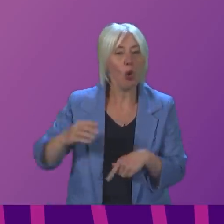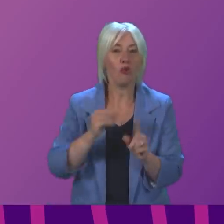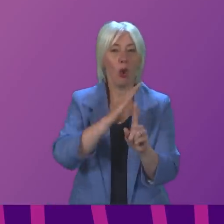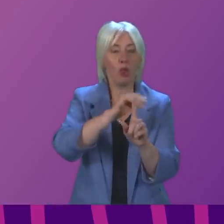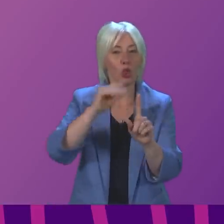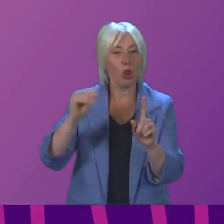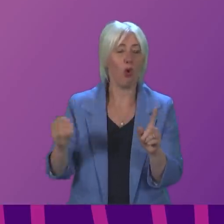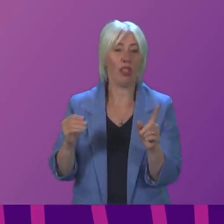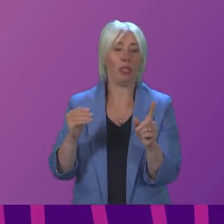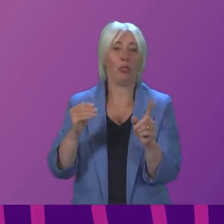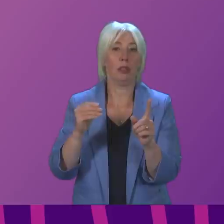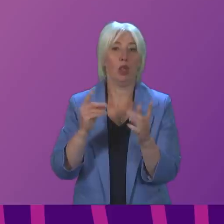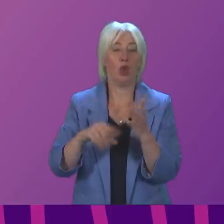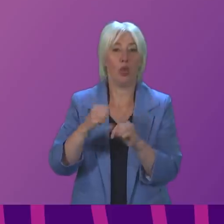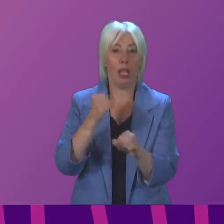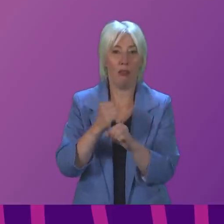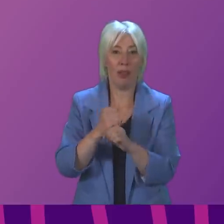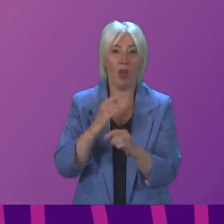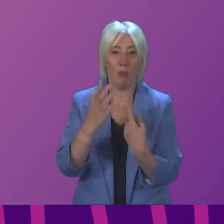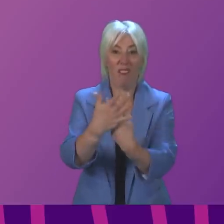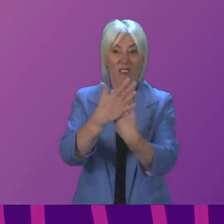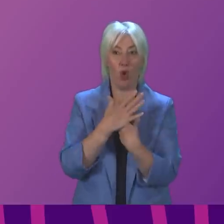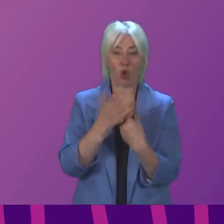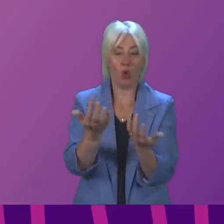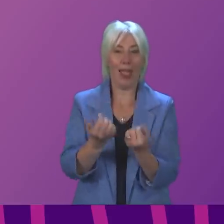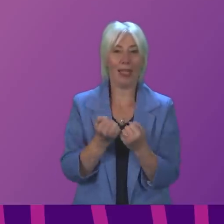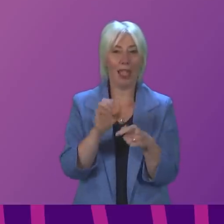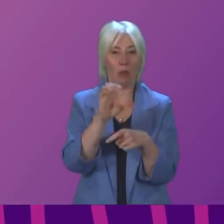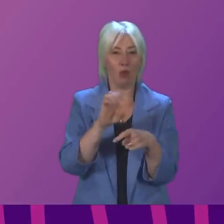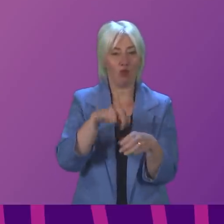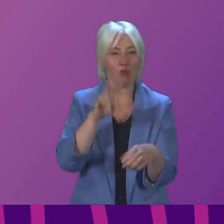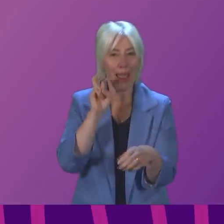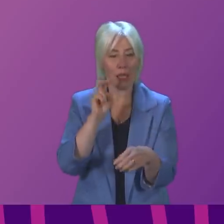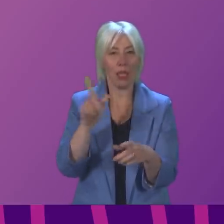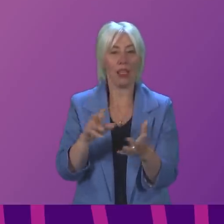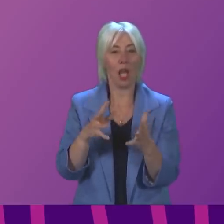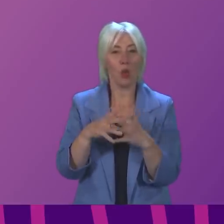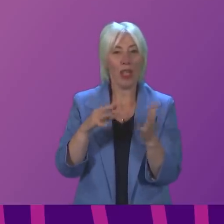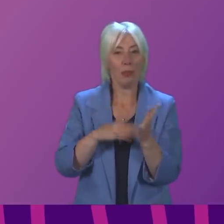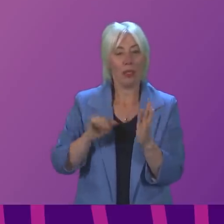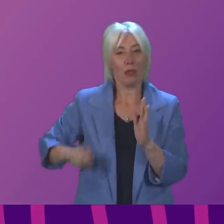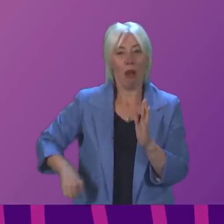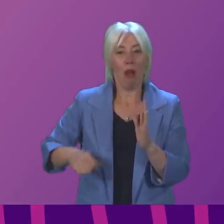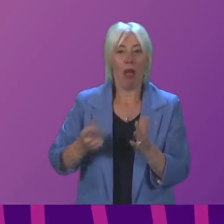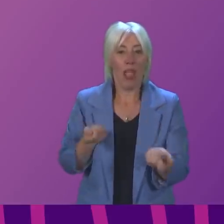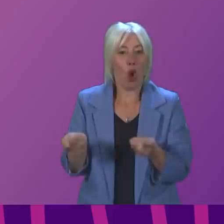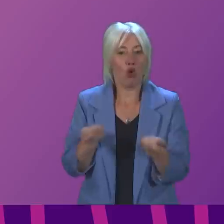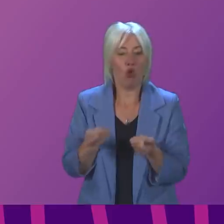as they impose Brexit against our will, and that Westminster control is anything but a disaster for Scotland?